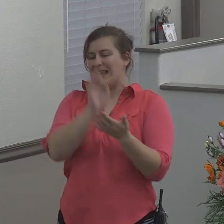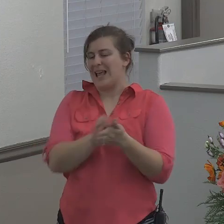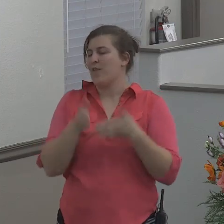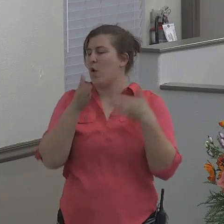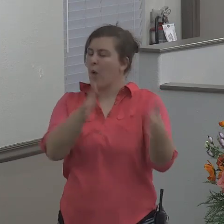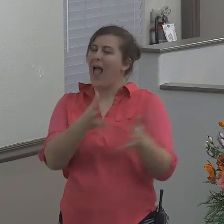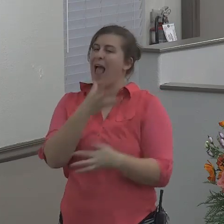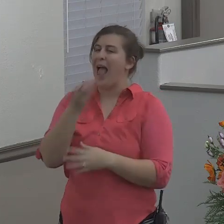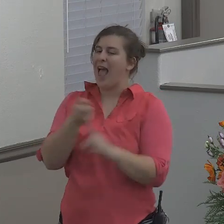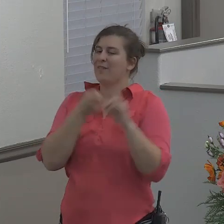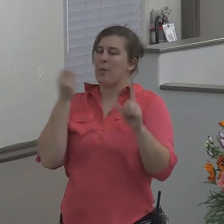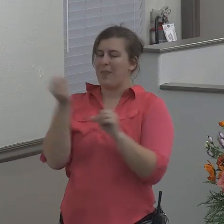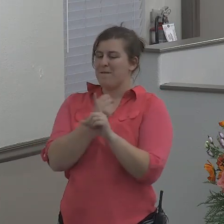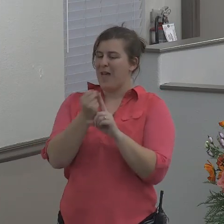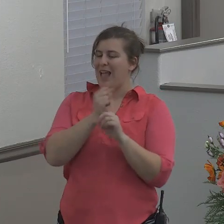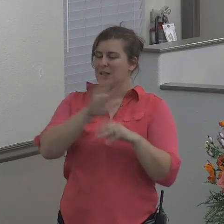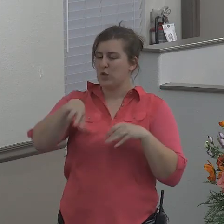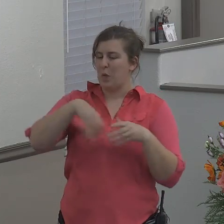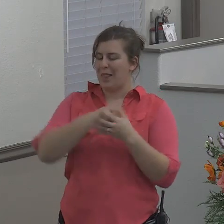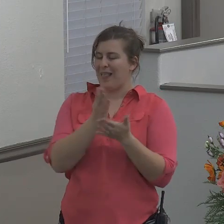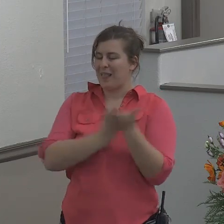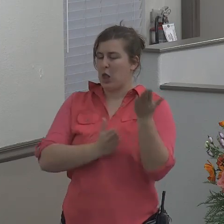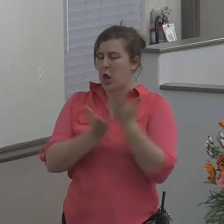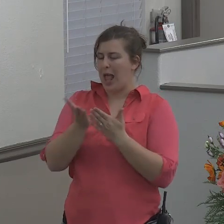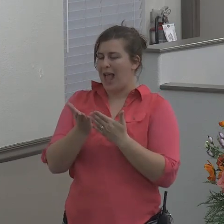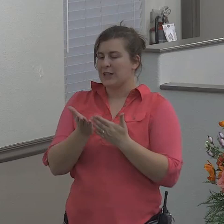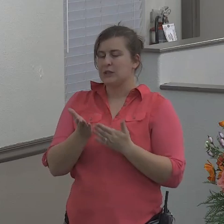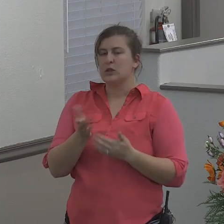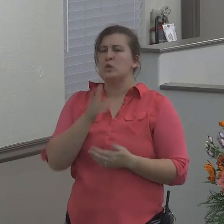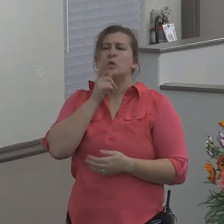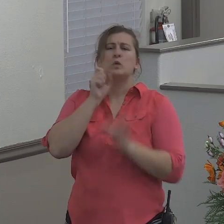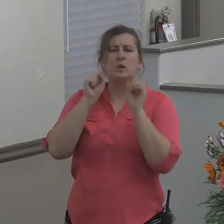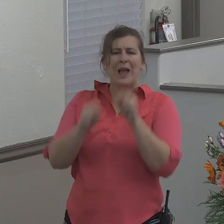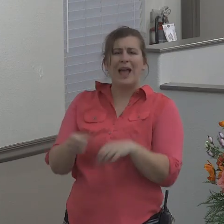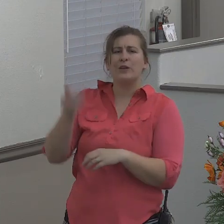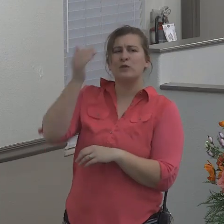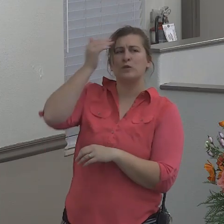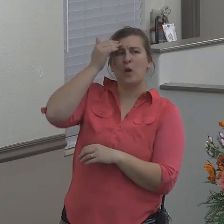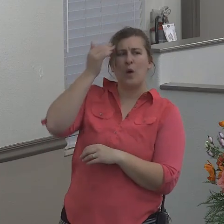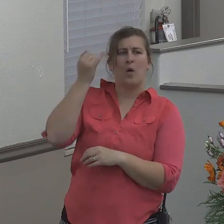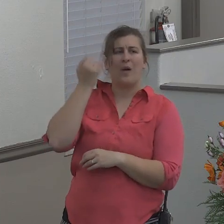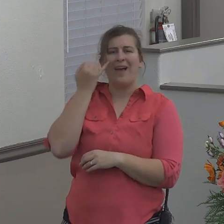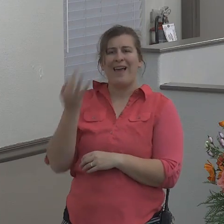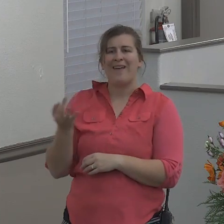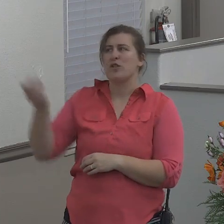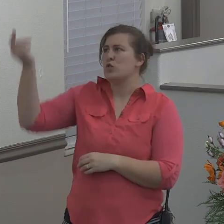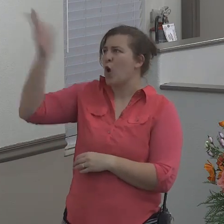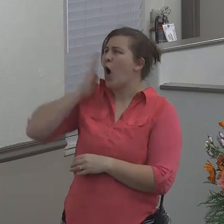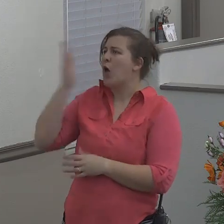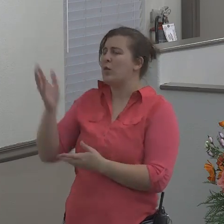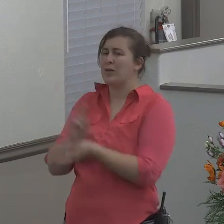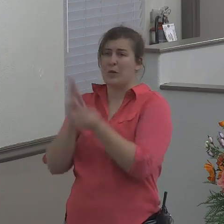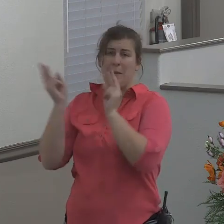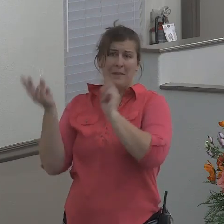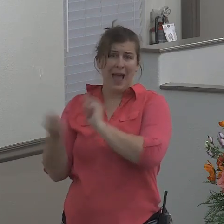the violence that is in their hands who can tell if God will turn and repent and turn away from his fierce anger that we